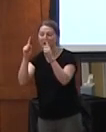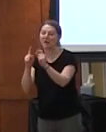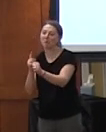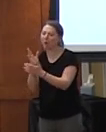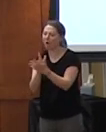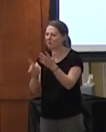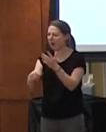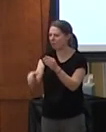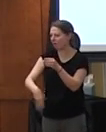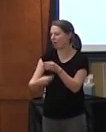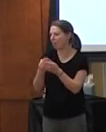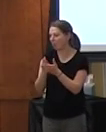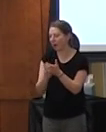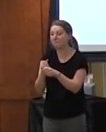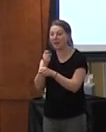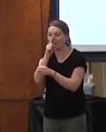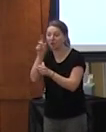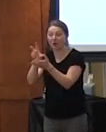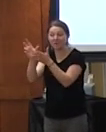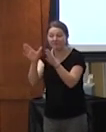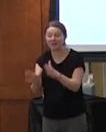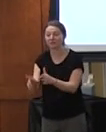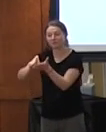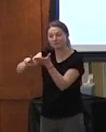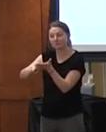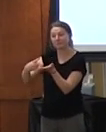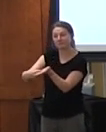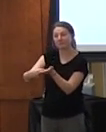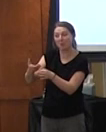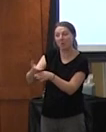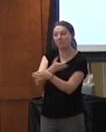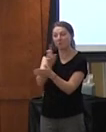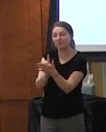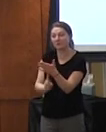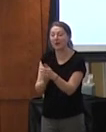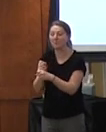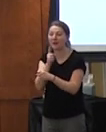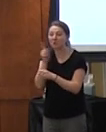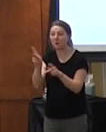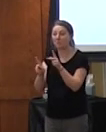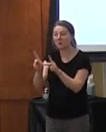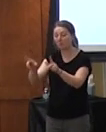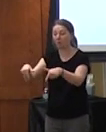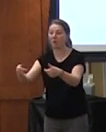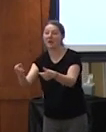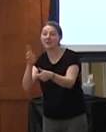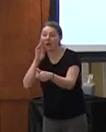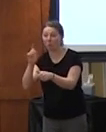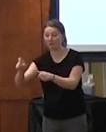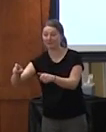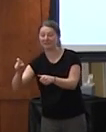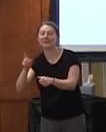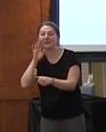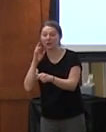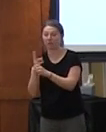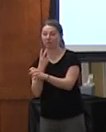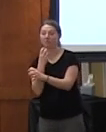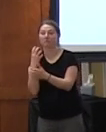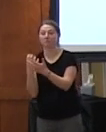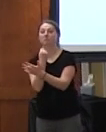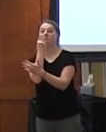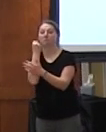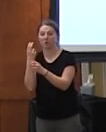about making sure you talk to your stakeholders before you design your product to make sure those who need it can actually use it and it works for their environment